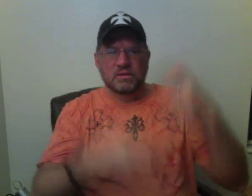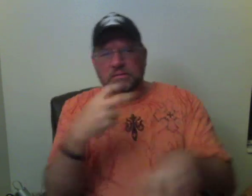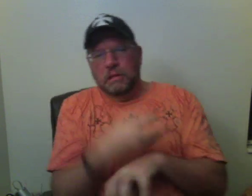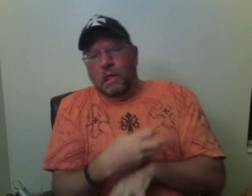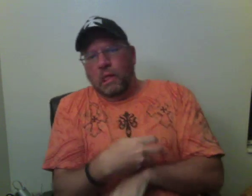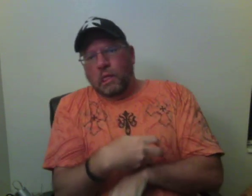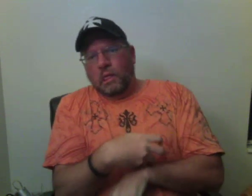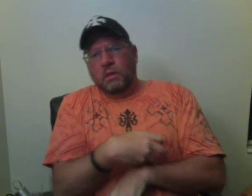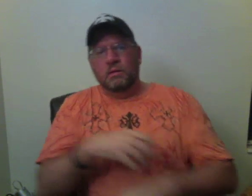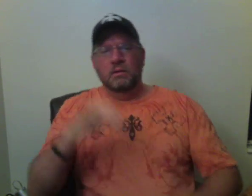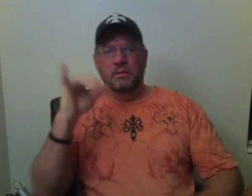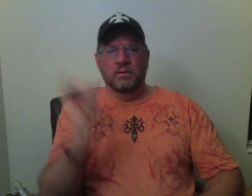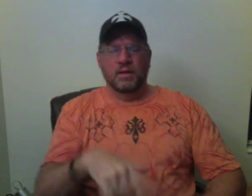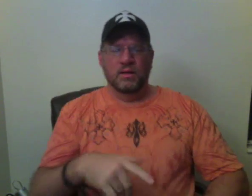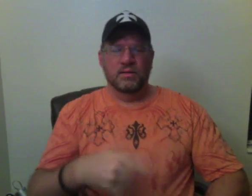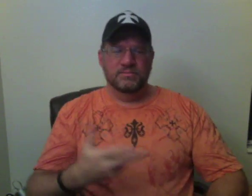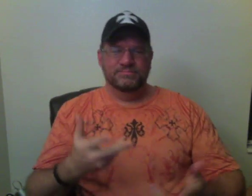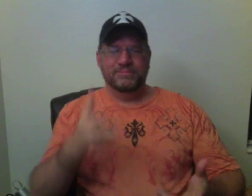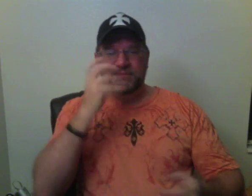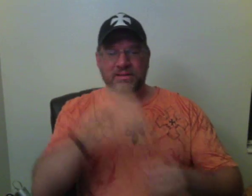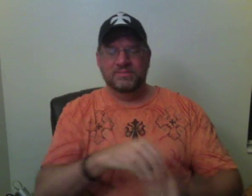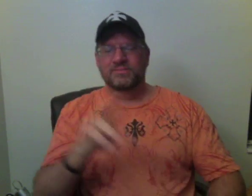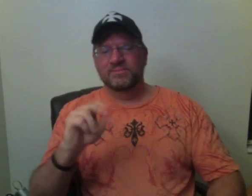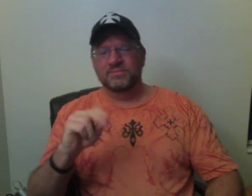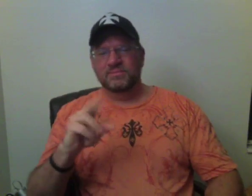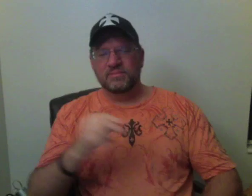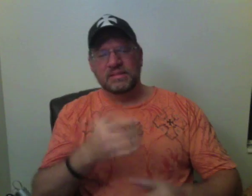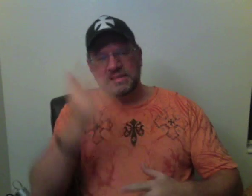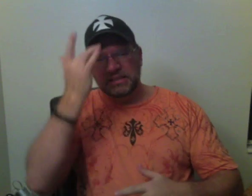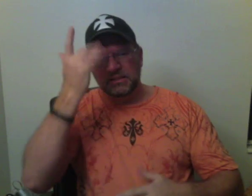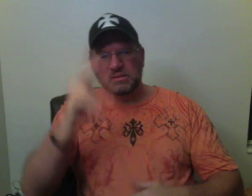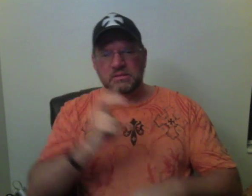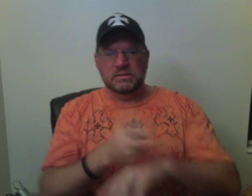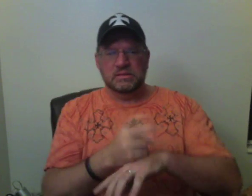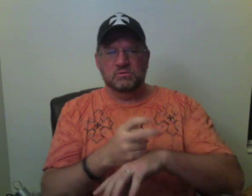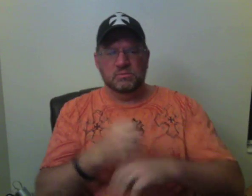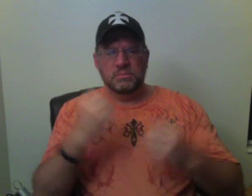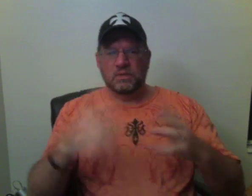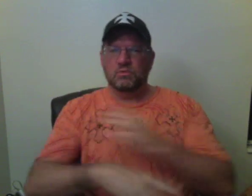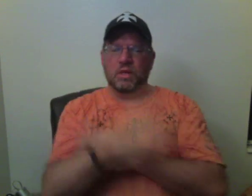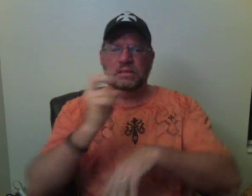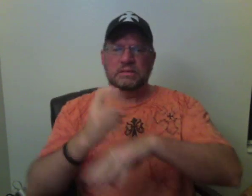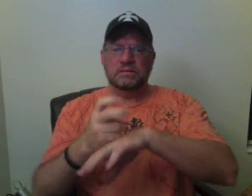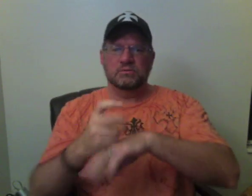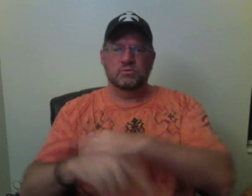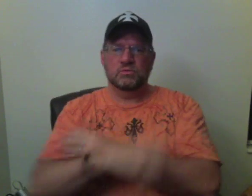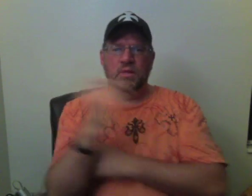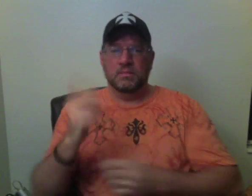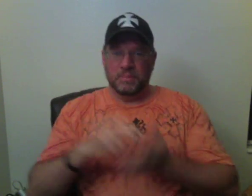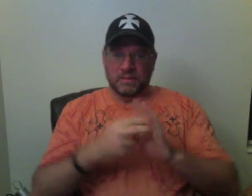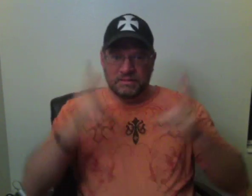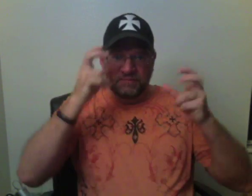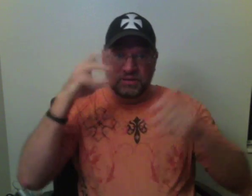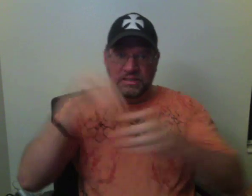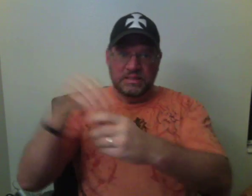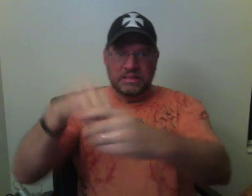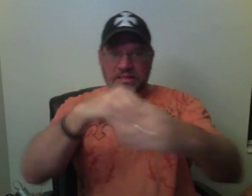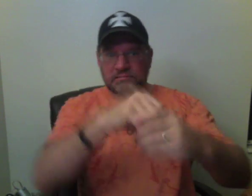agreement. Oh, that's where you are. May I illustrate my point? If you're quick, Miss Pig. Thank you. Neil, what was the band's first